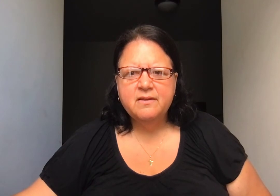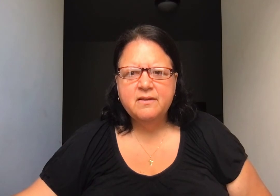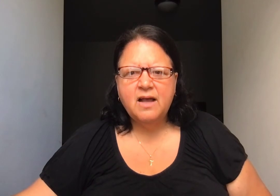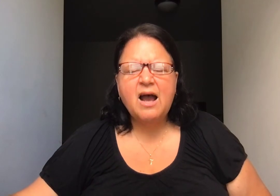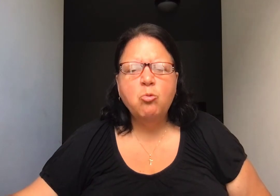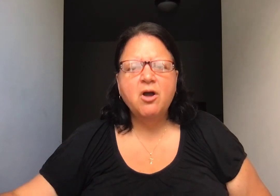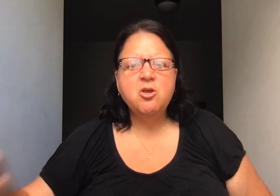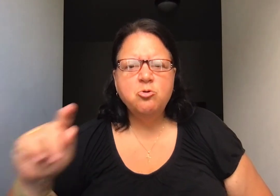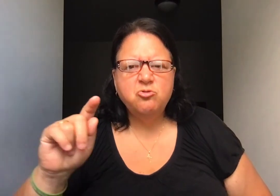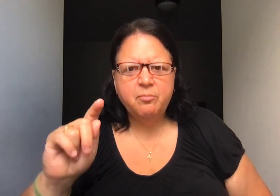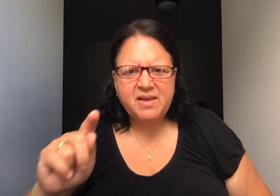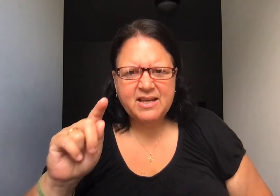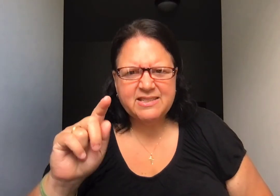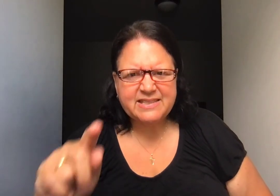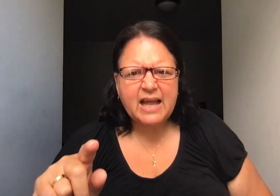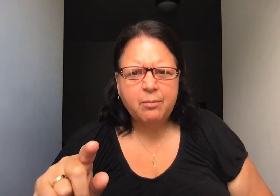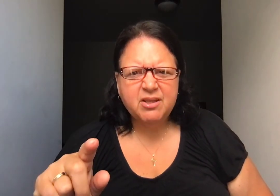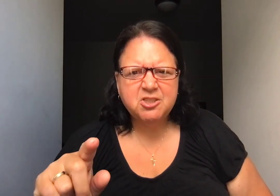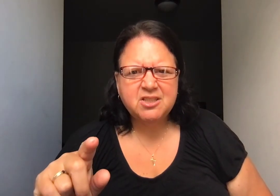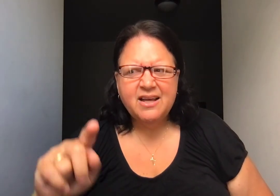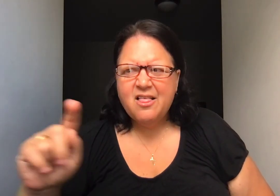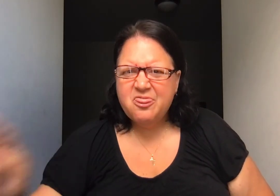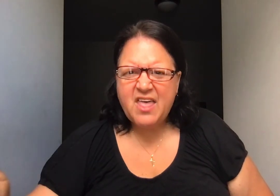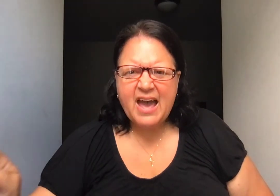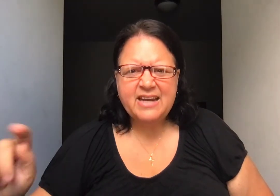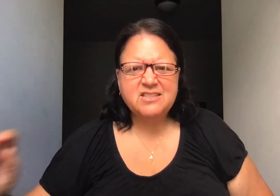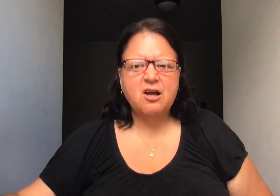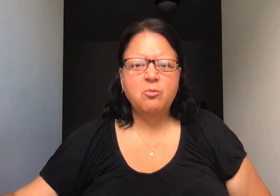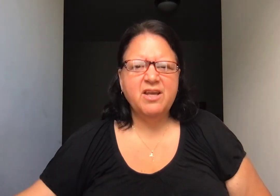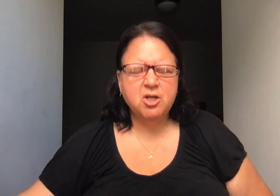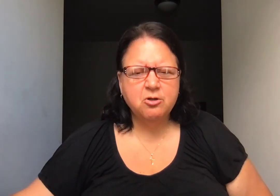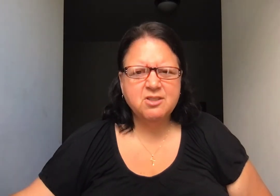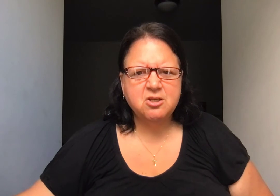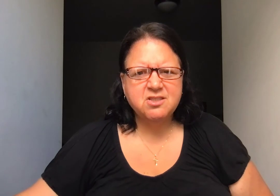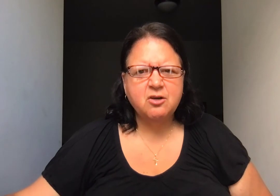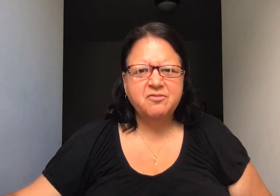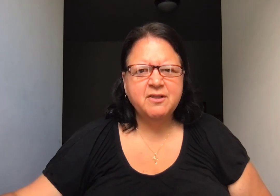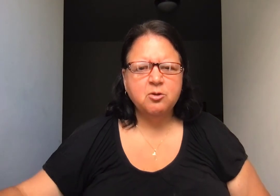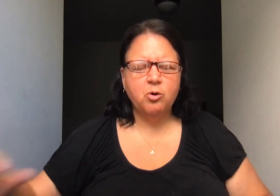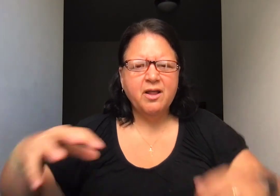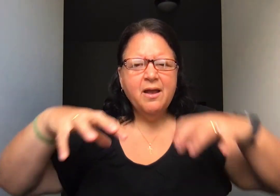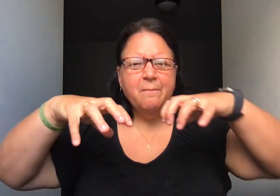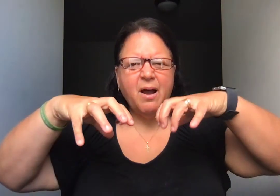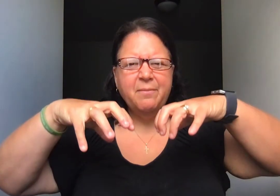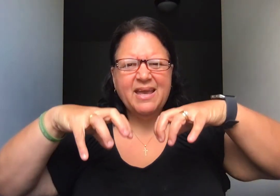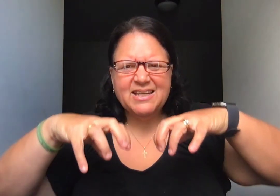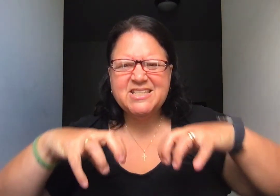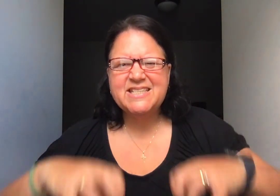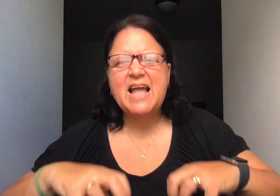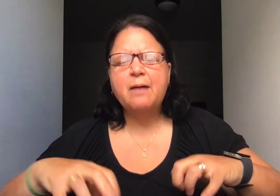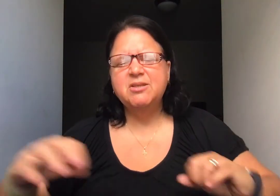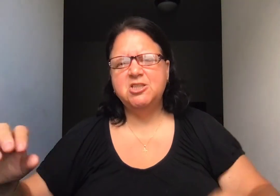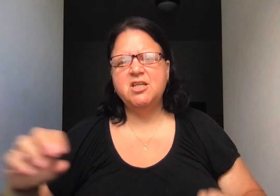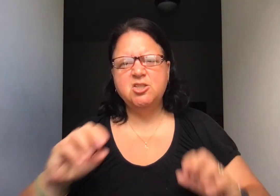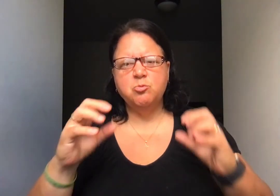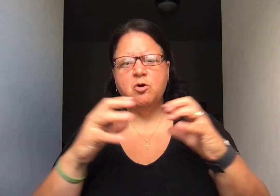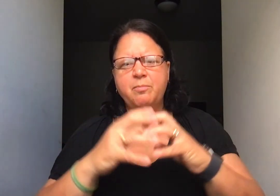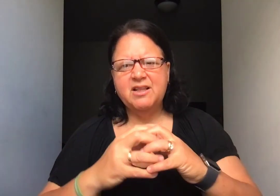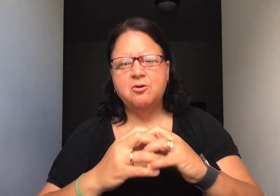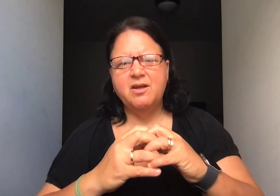I want you to be established. That is how we encourage ourself in the Lord, by being established in his word, by learning